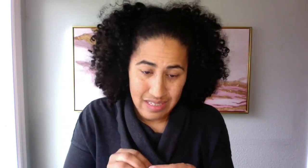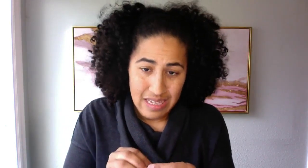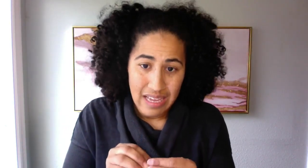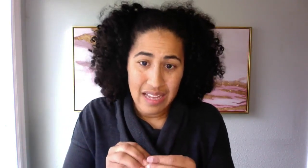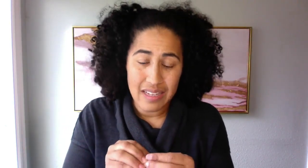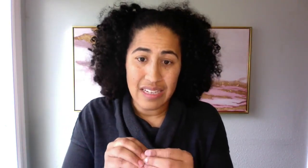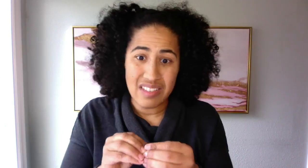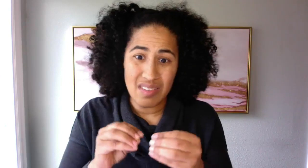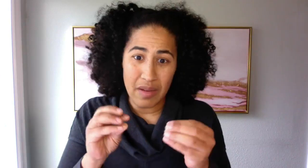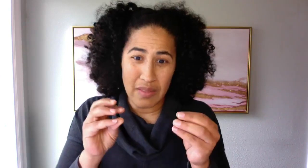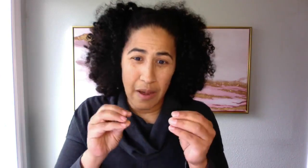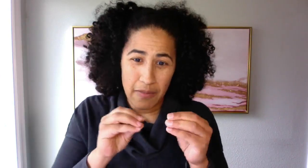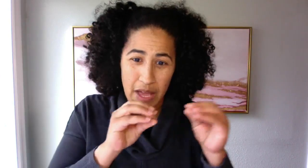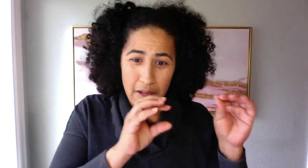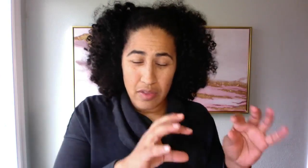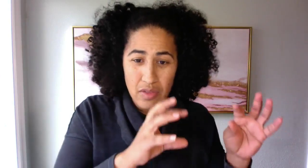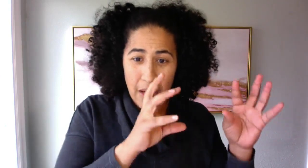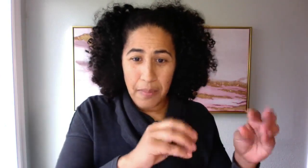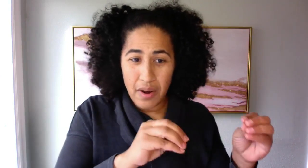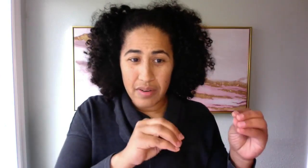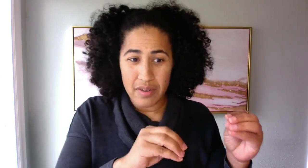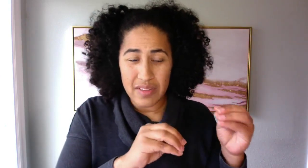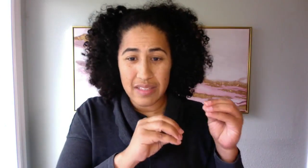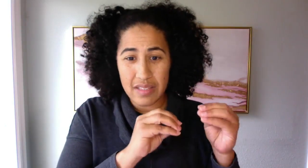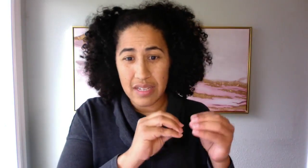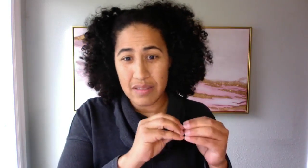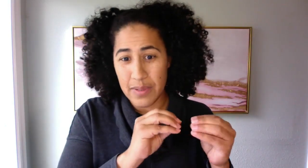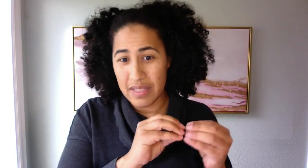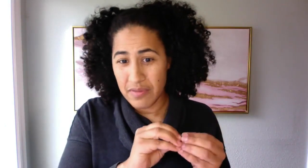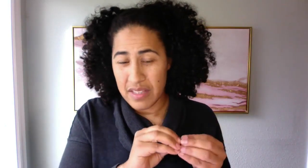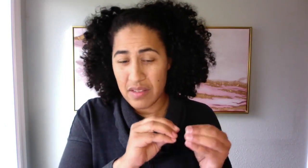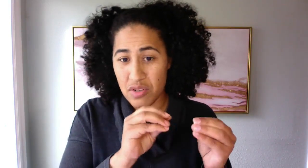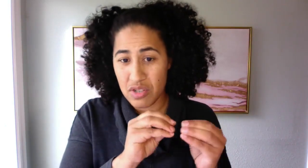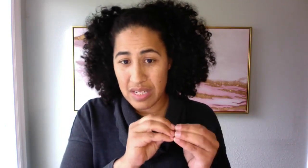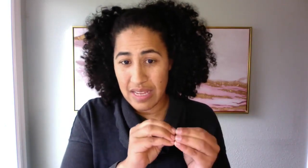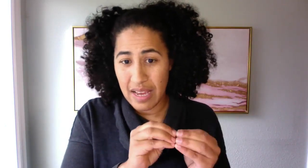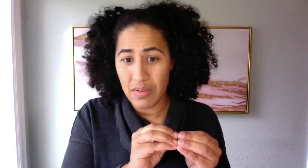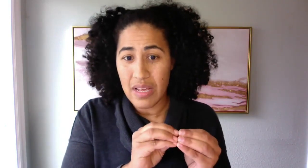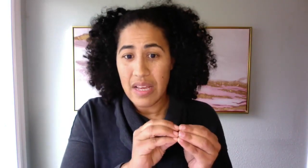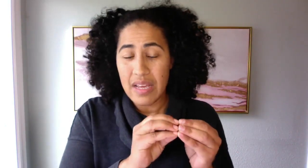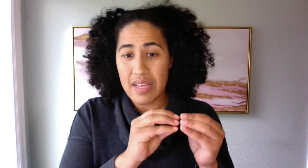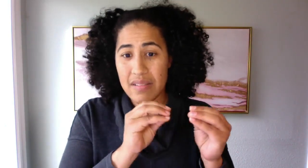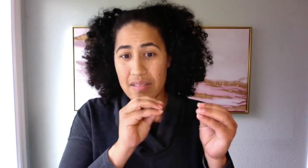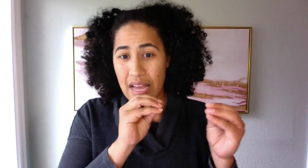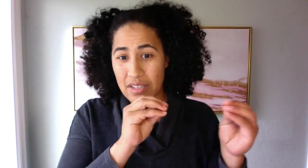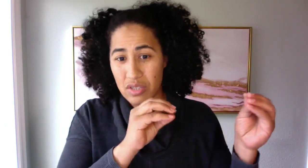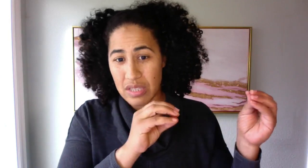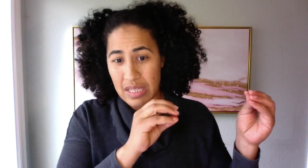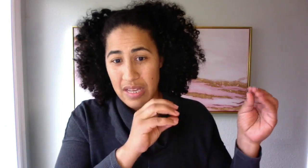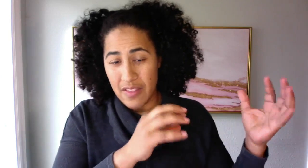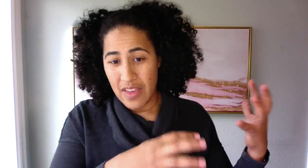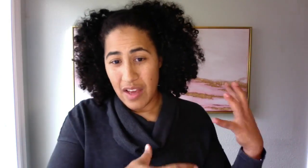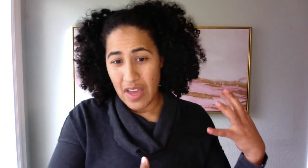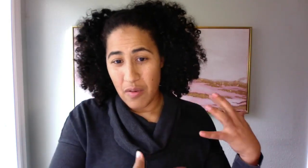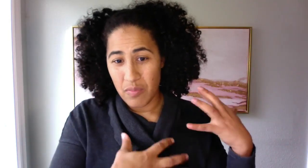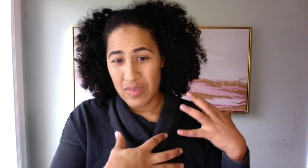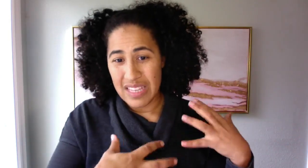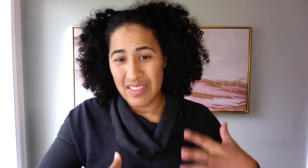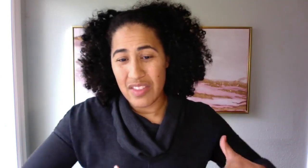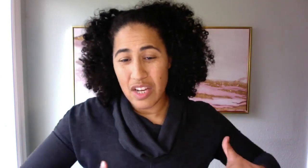And it's that, that, that, that partner that's, that's being defensive or shut down is actually that, that their